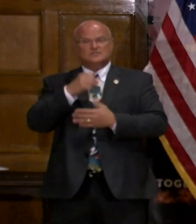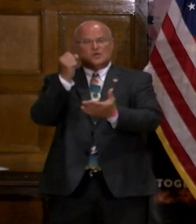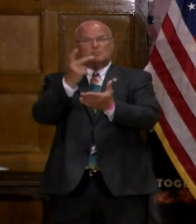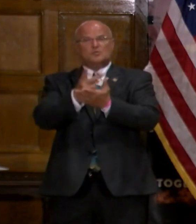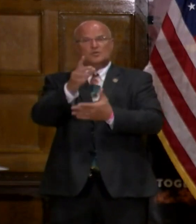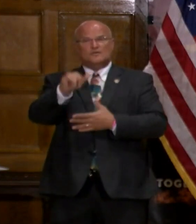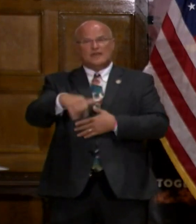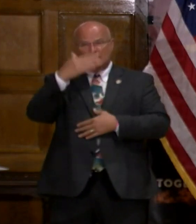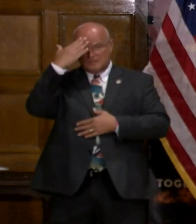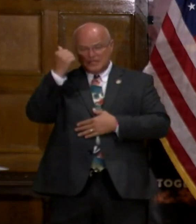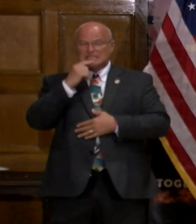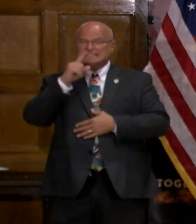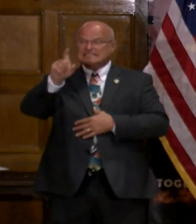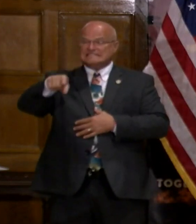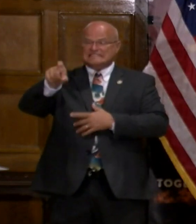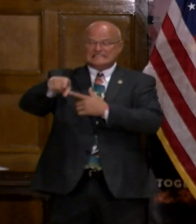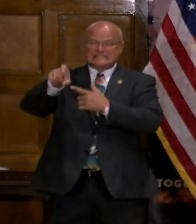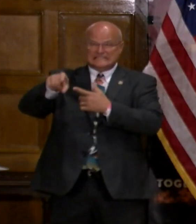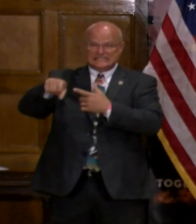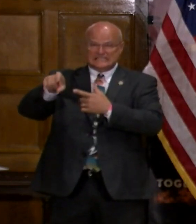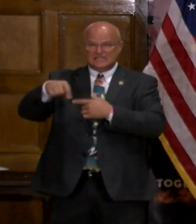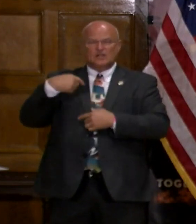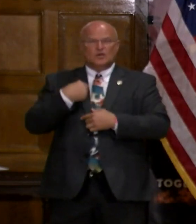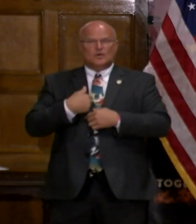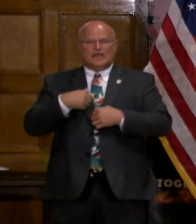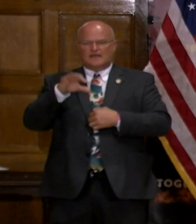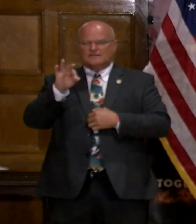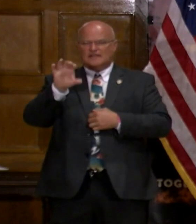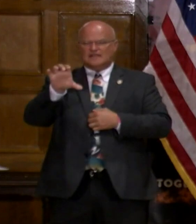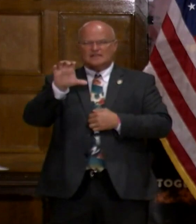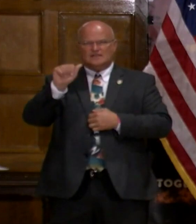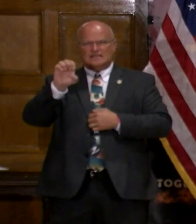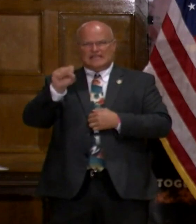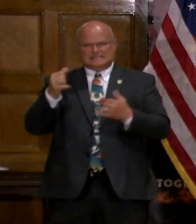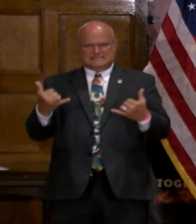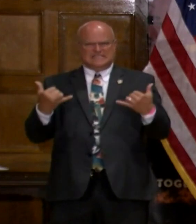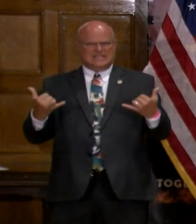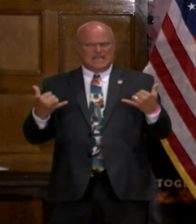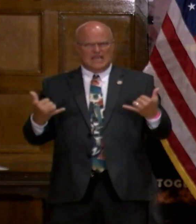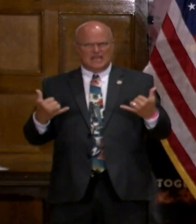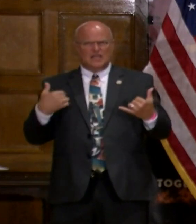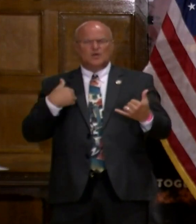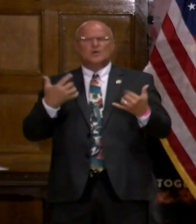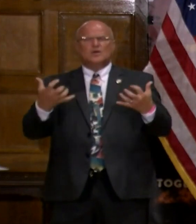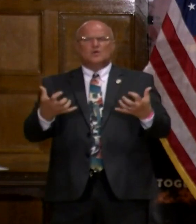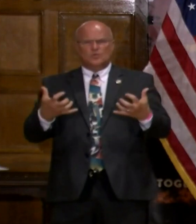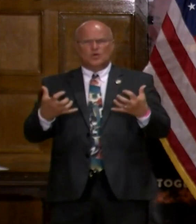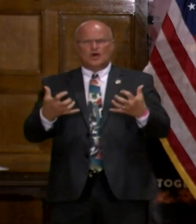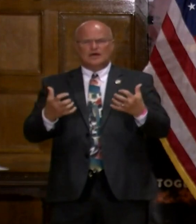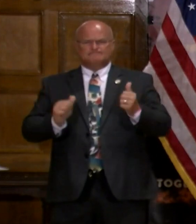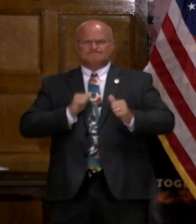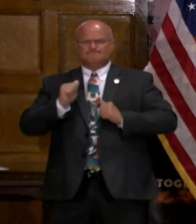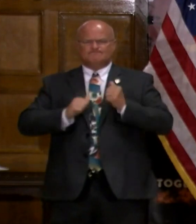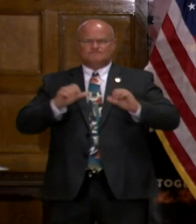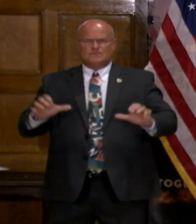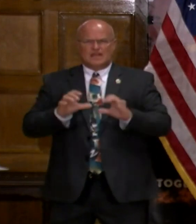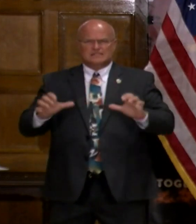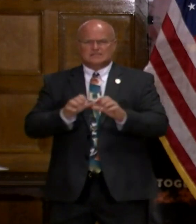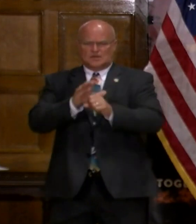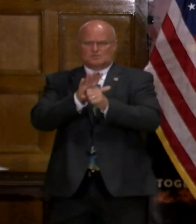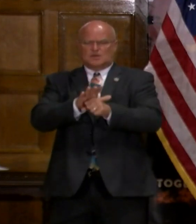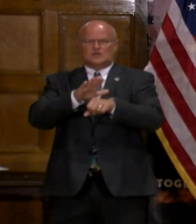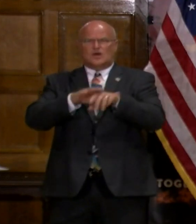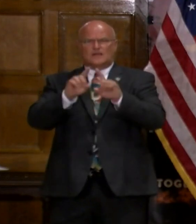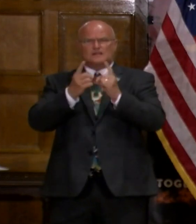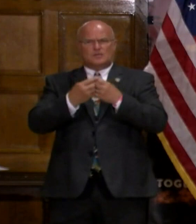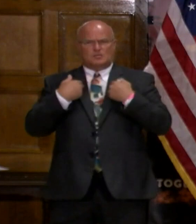approve that because it is needed. We have 900 cases today. We want to take aggressive action. There's pressure